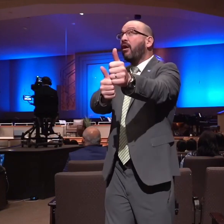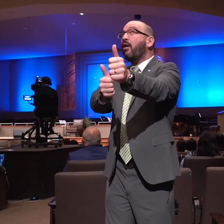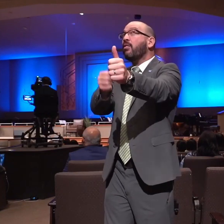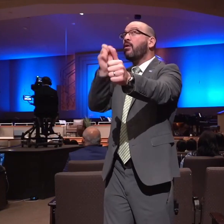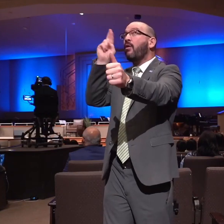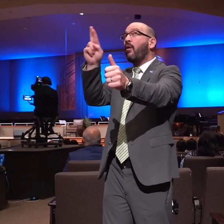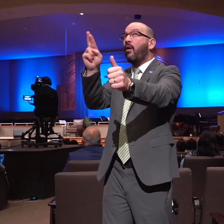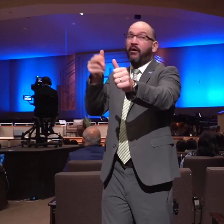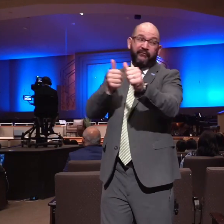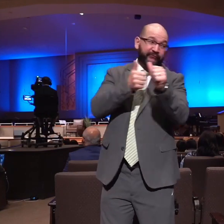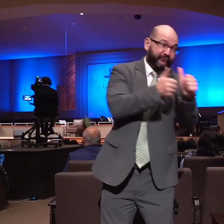a desperate prayer